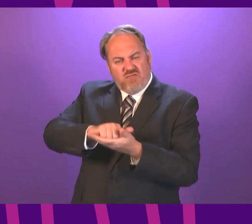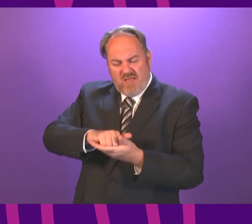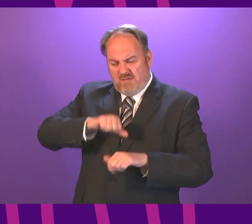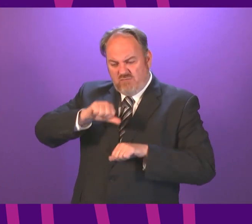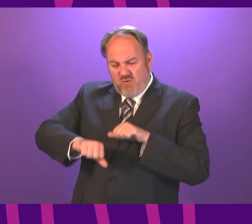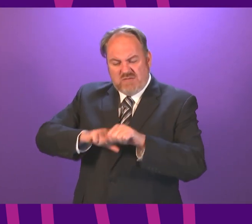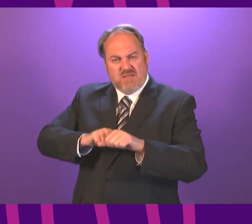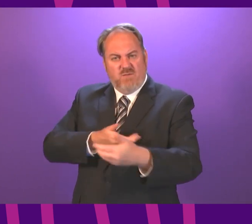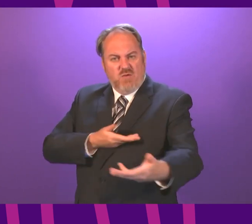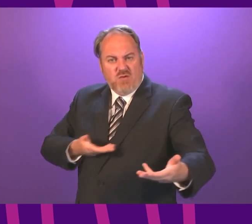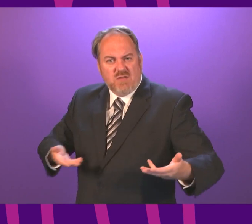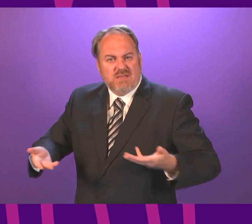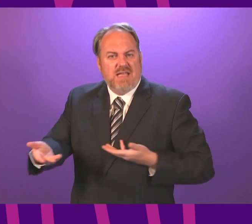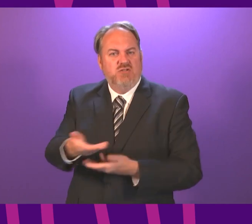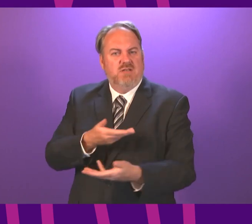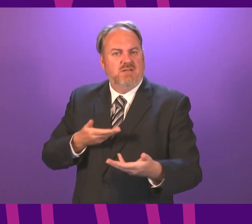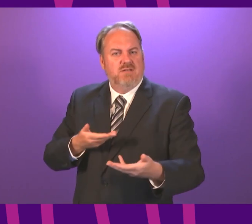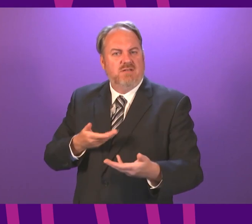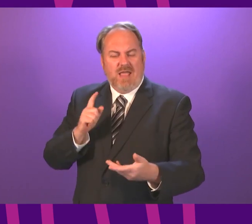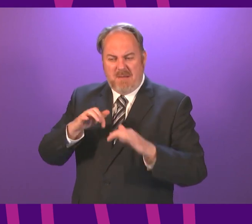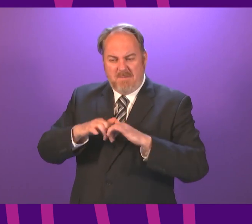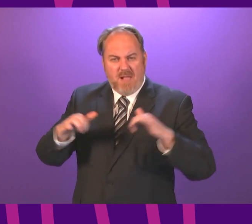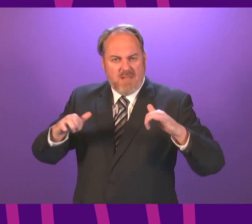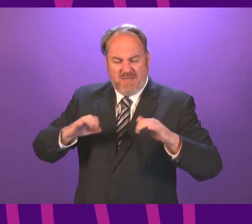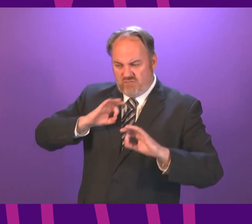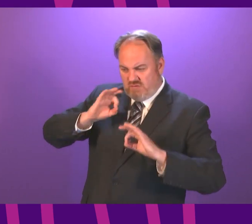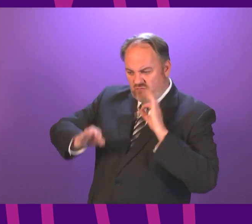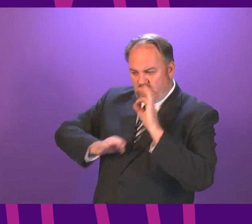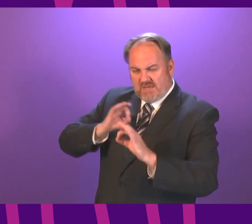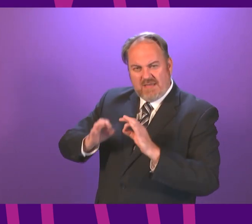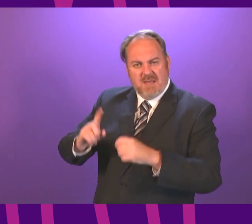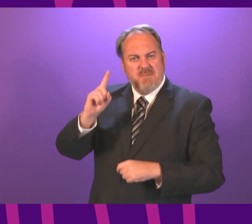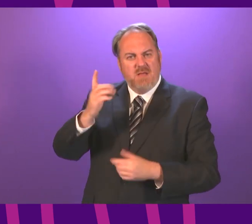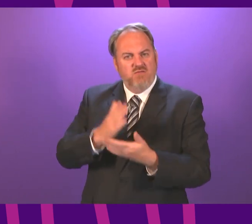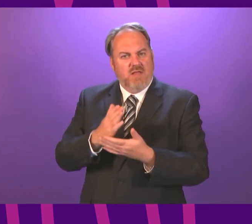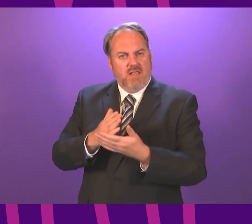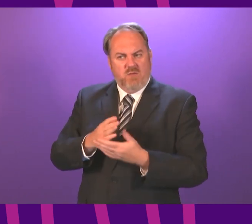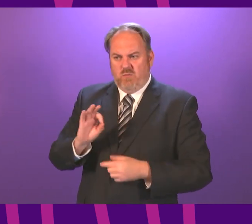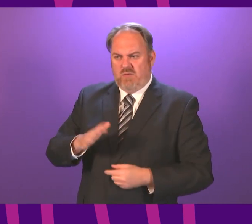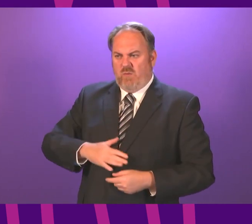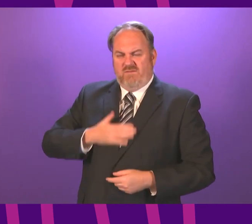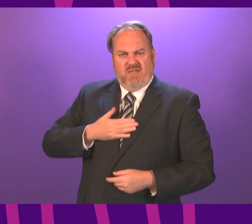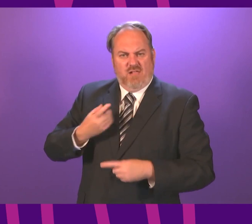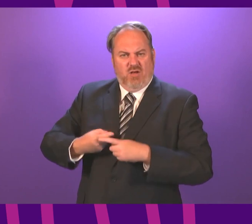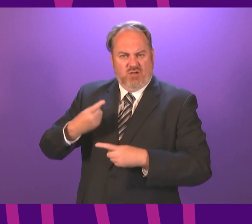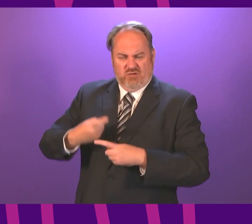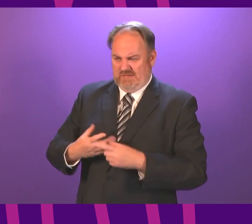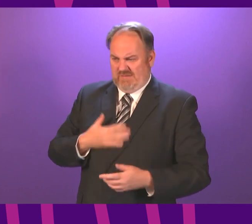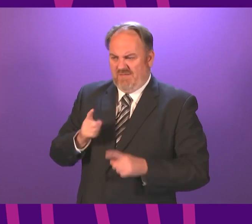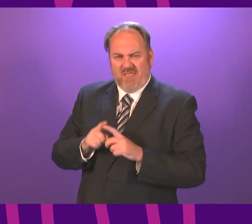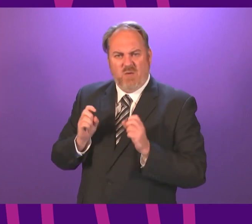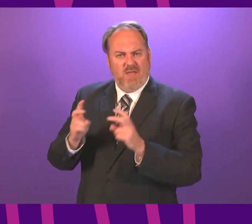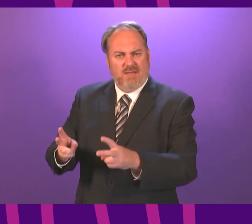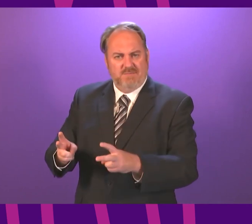and parliamentary scrutiny. However, we do not have such a sense of urgency as the powers granted